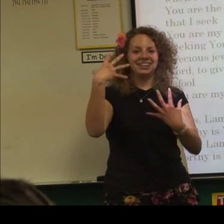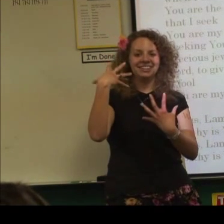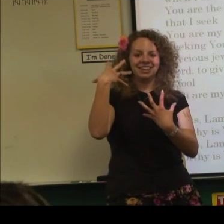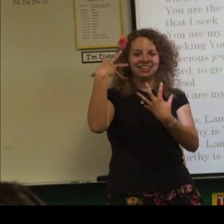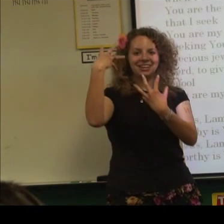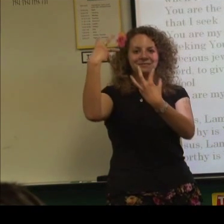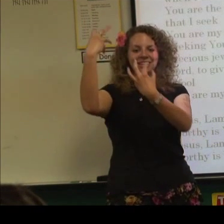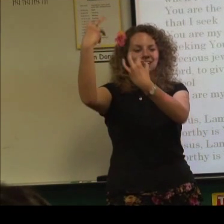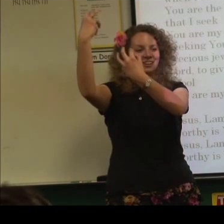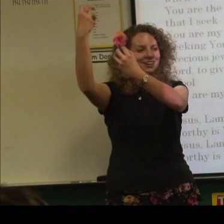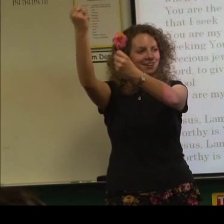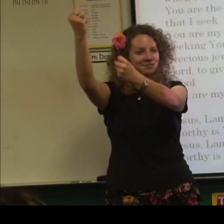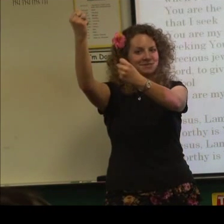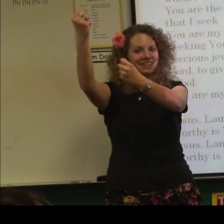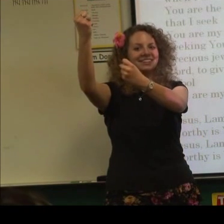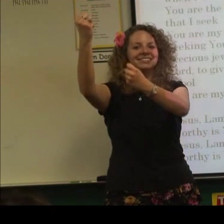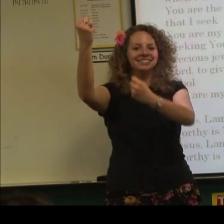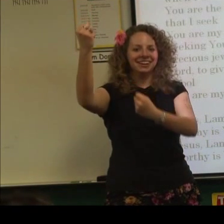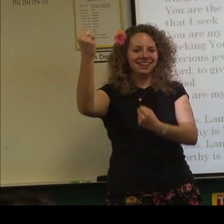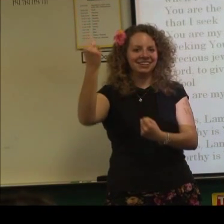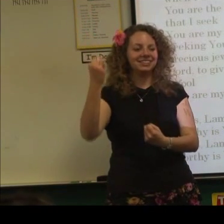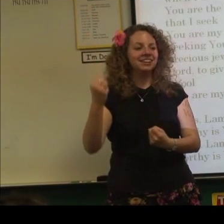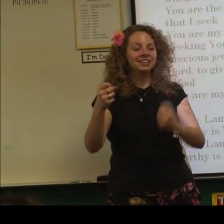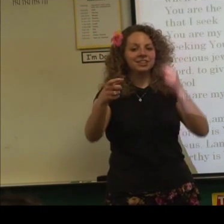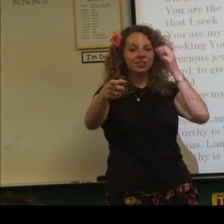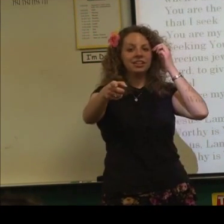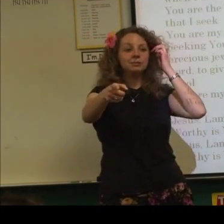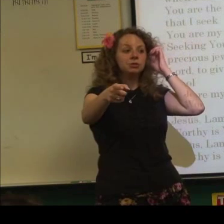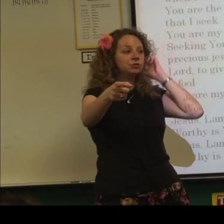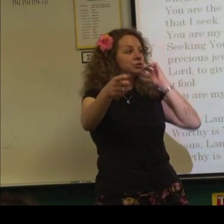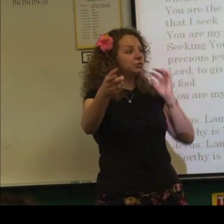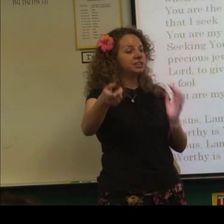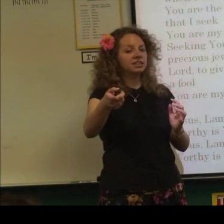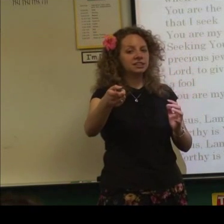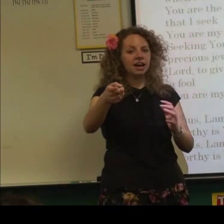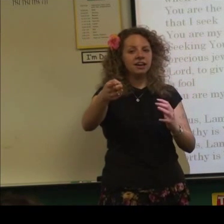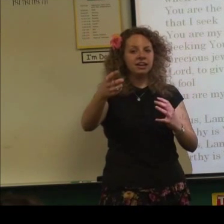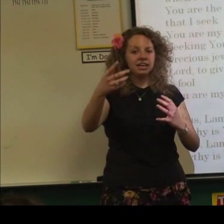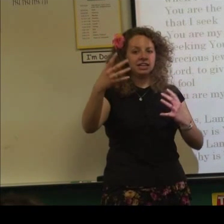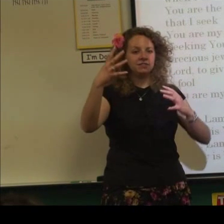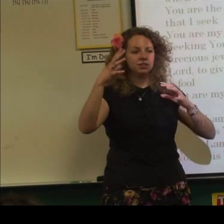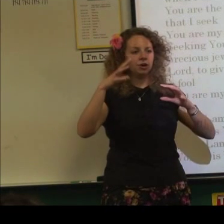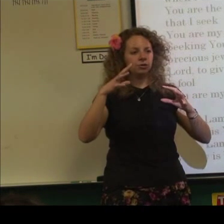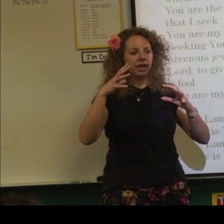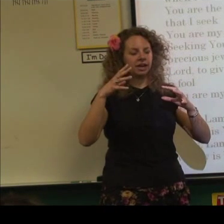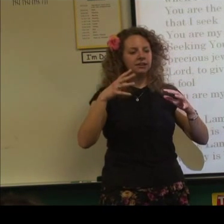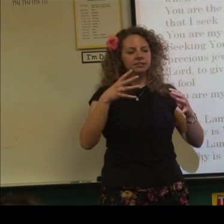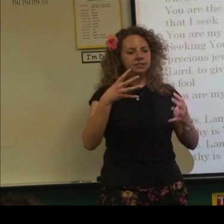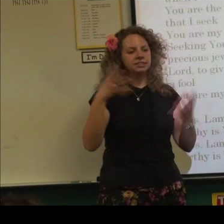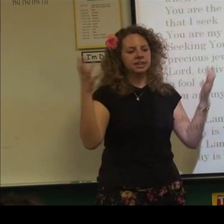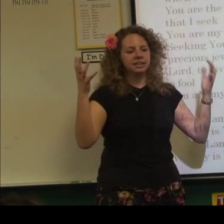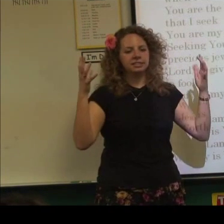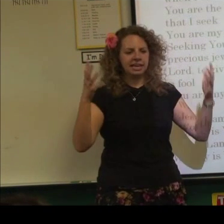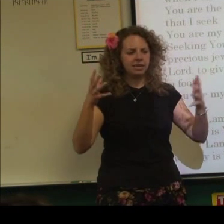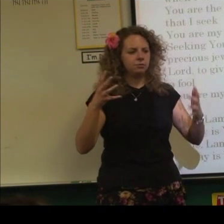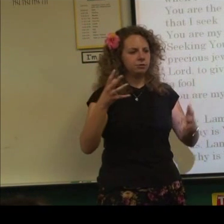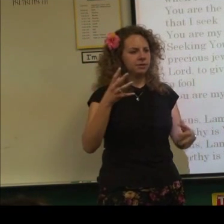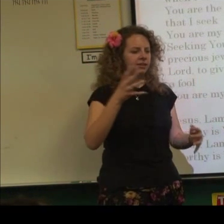I like that. Like him taking it off of me. Nice. Because a lot of times you can do things like that. And even though like the sign take would be